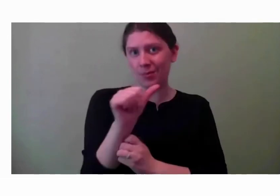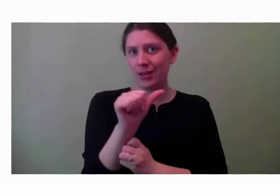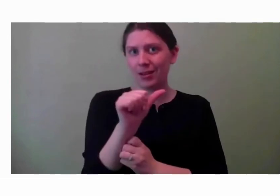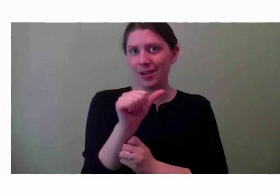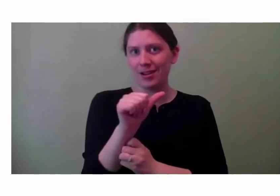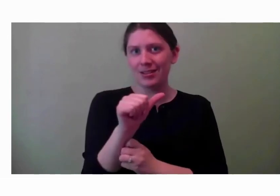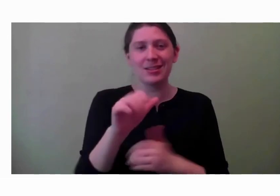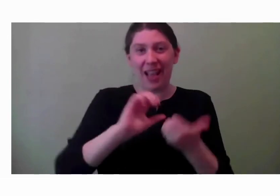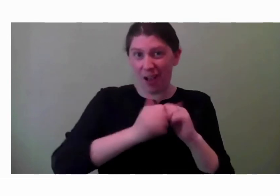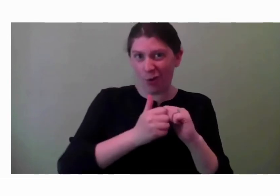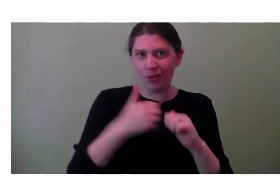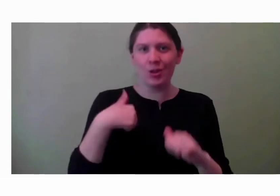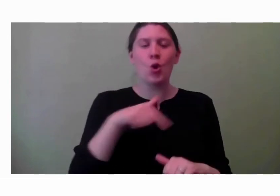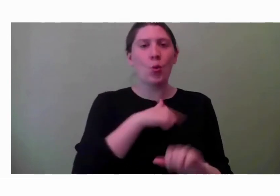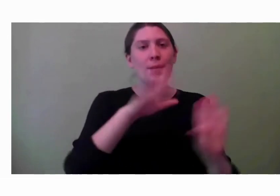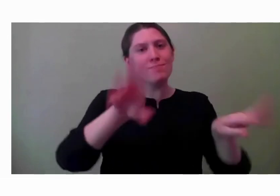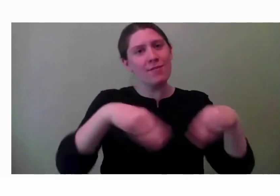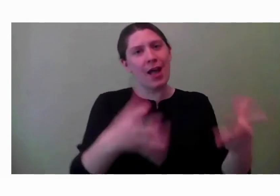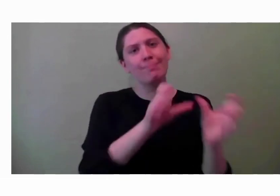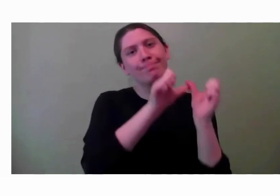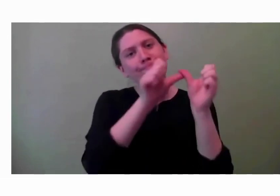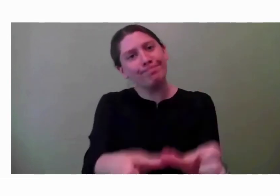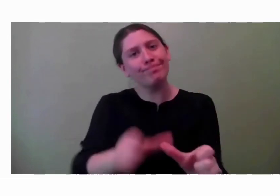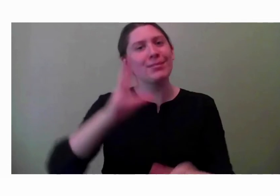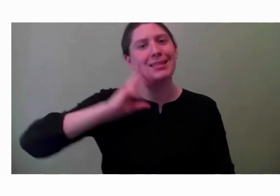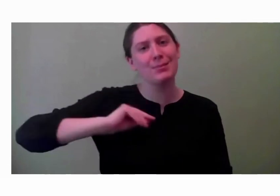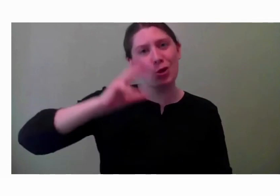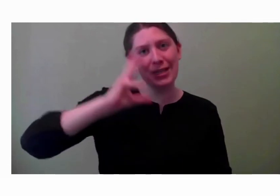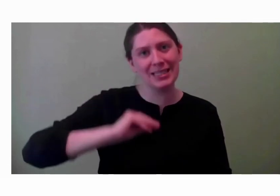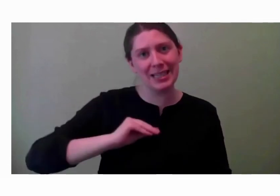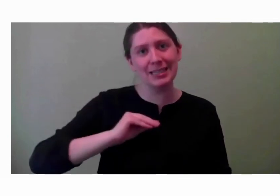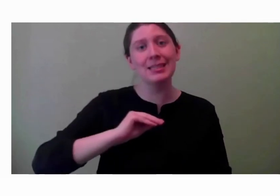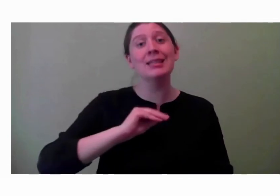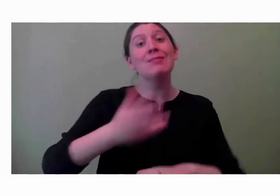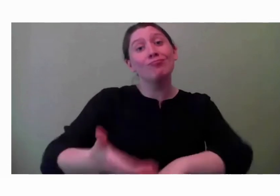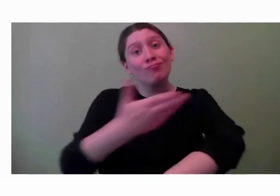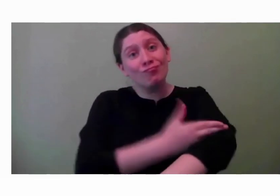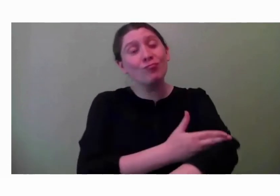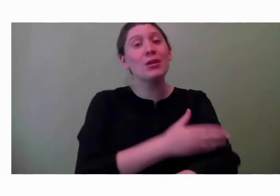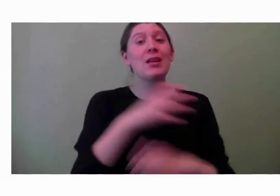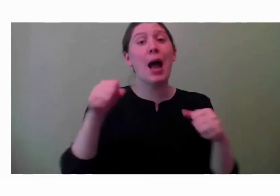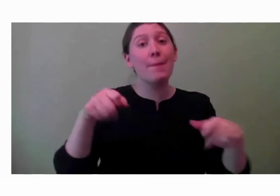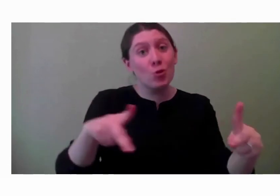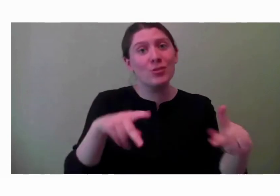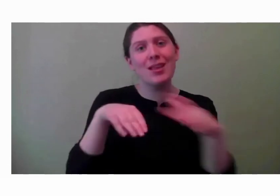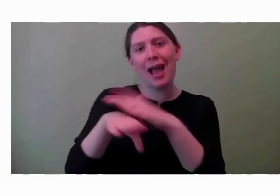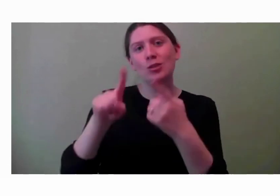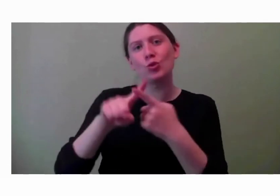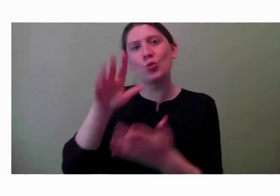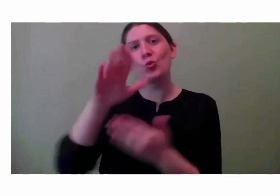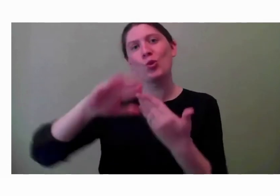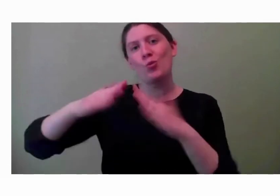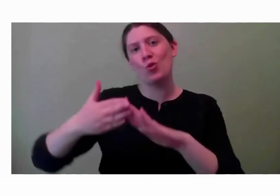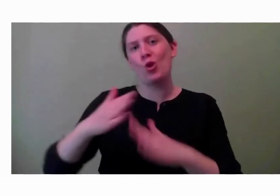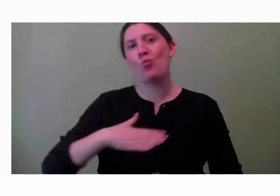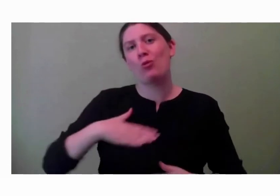those continued experiences and increased opportunity and access to community recreation in the communities that